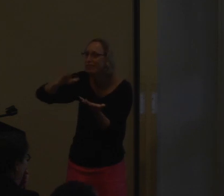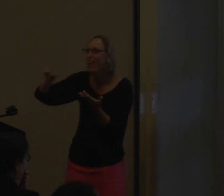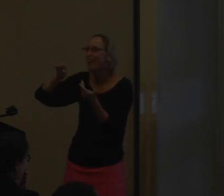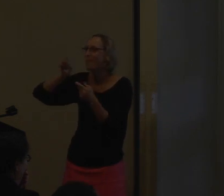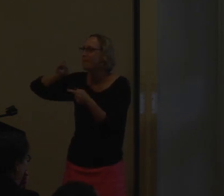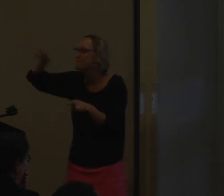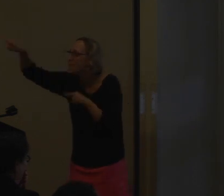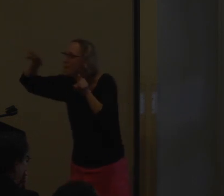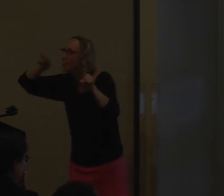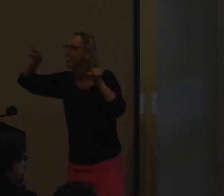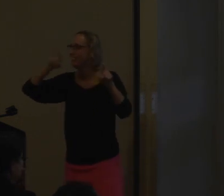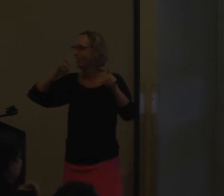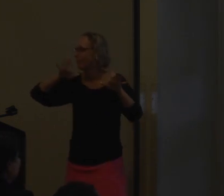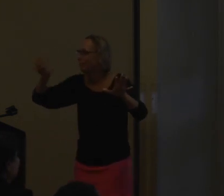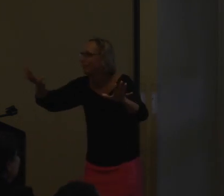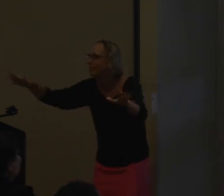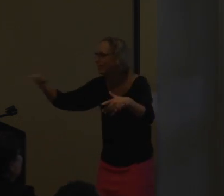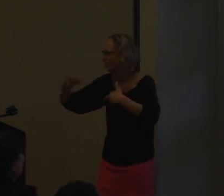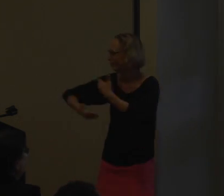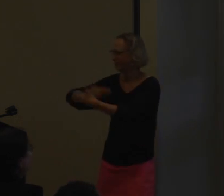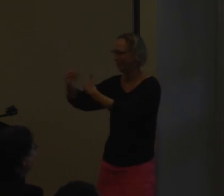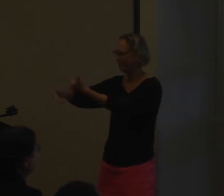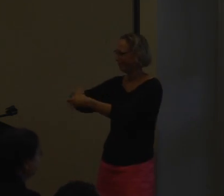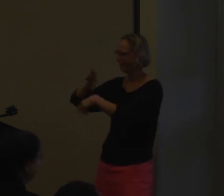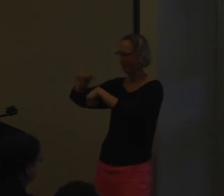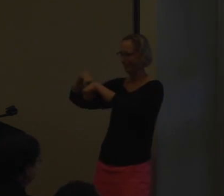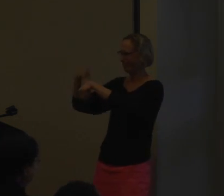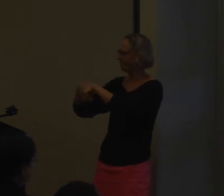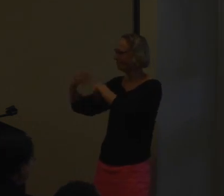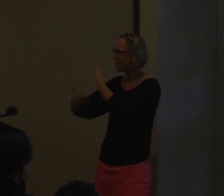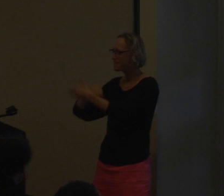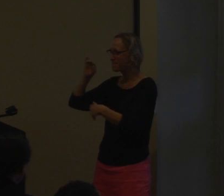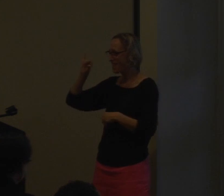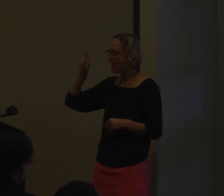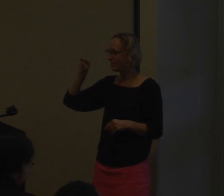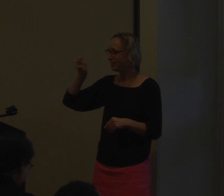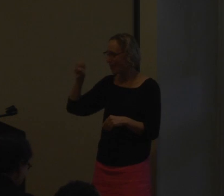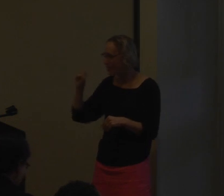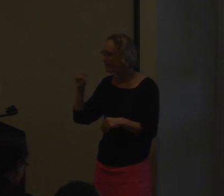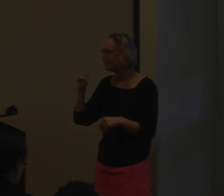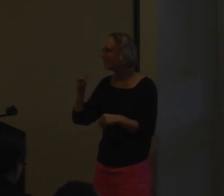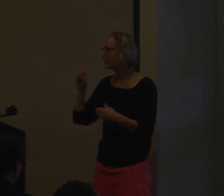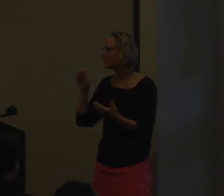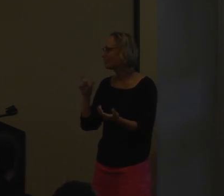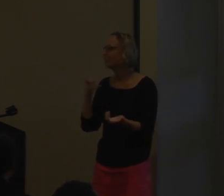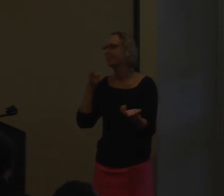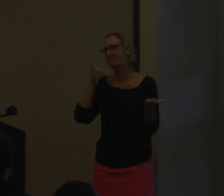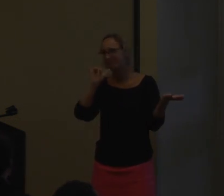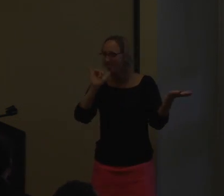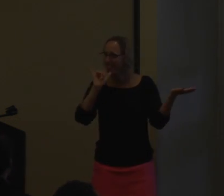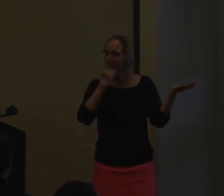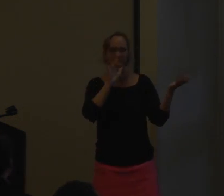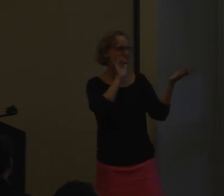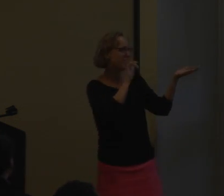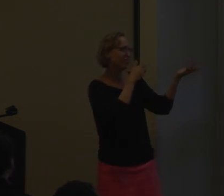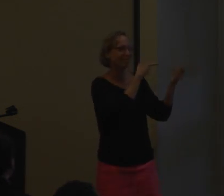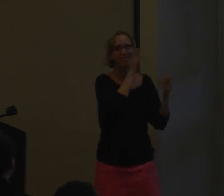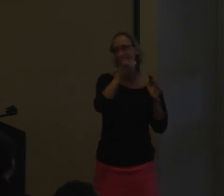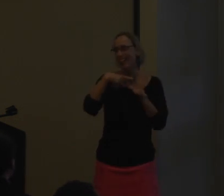and through fingerspelling or through pointing, they process and hit the same milestones, which is